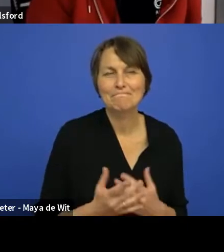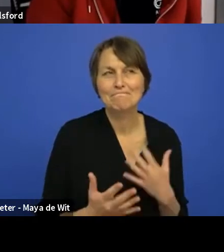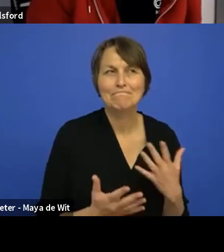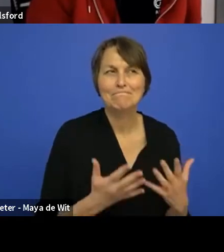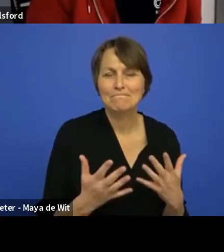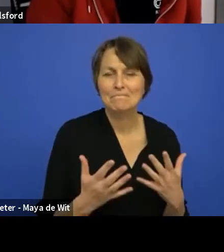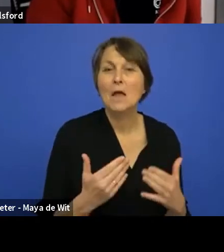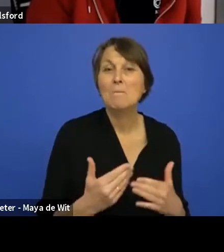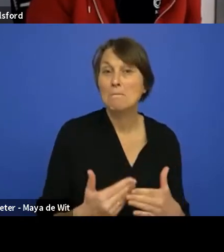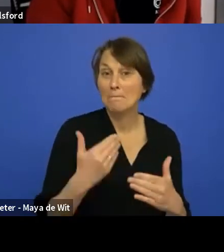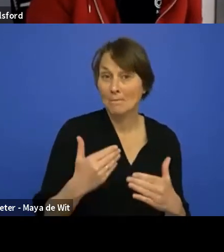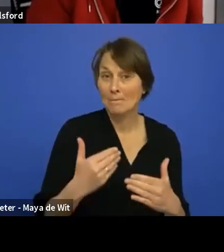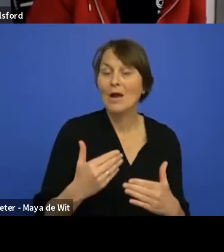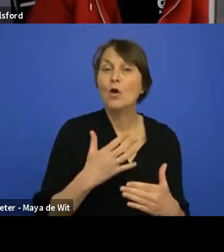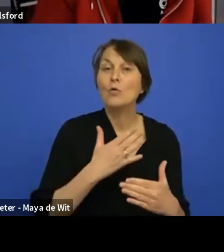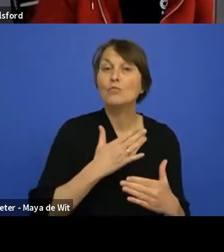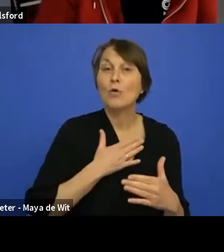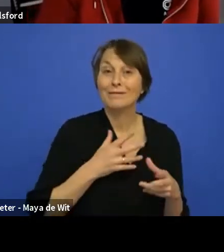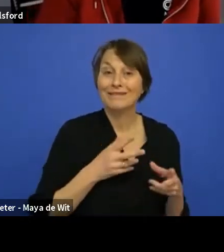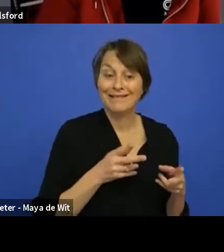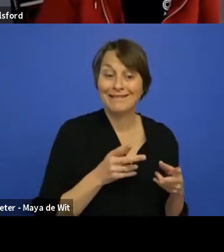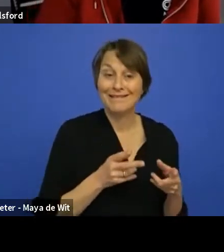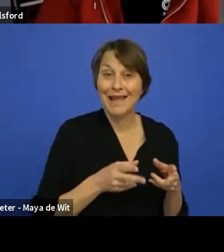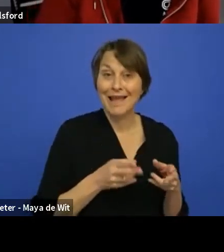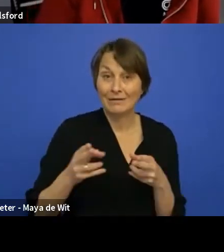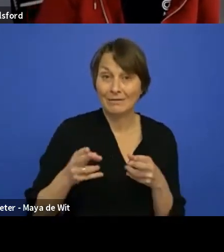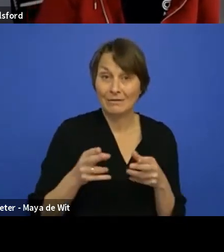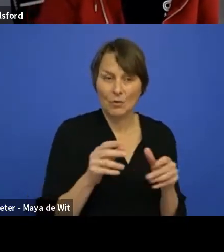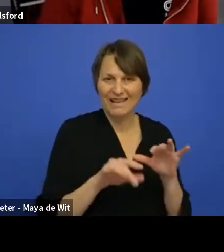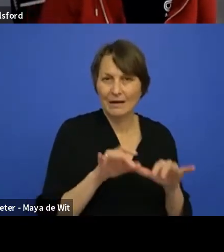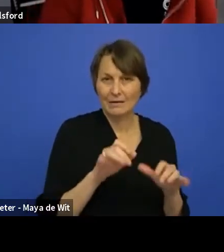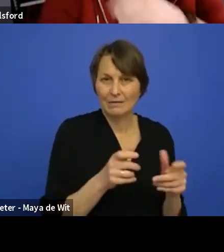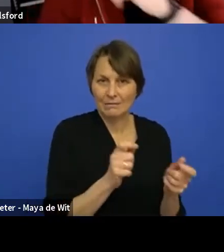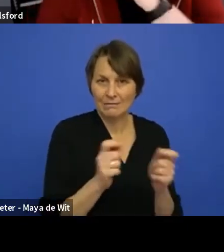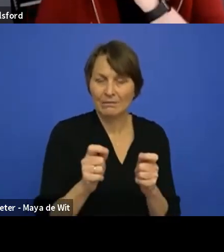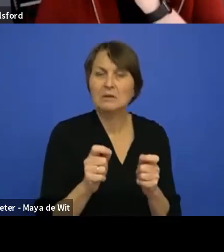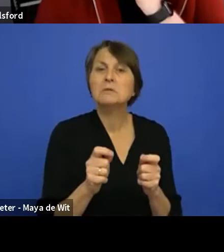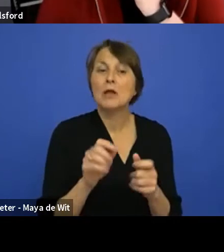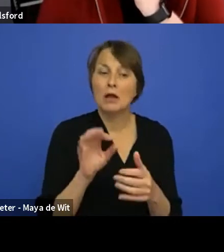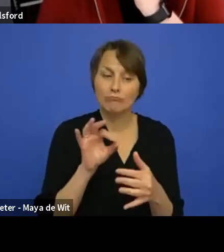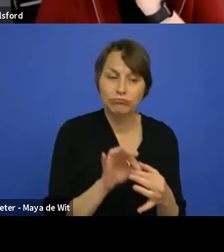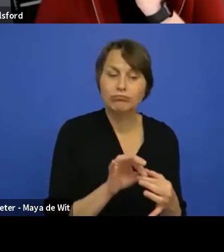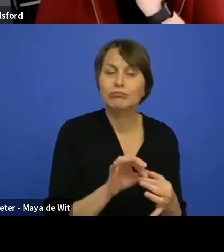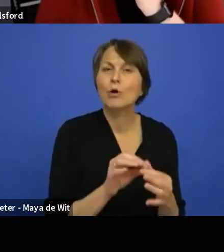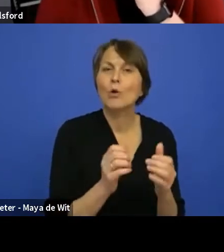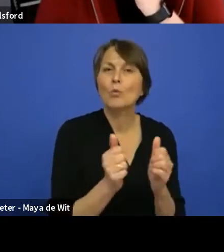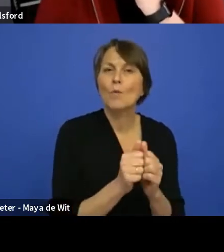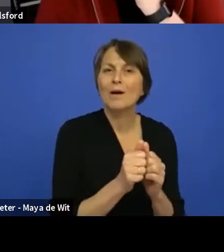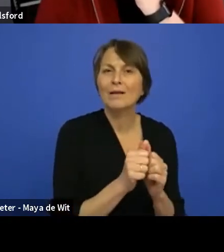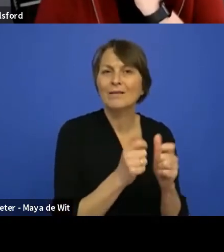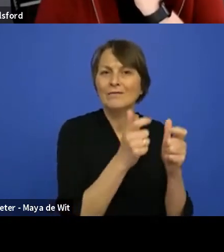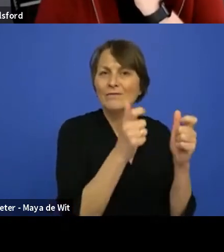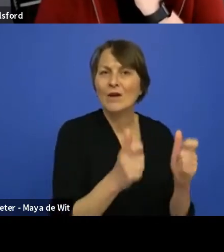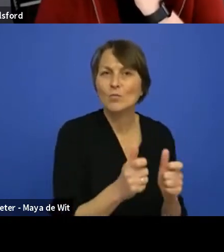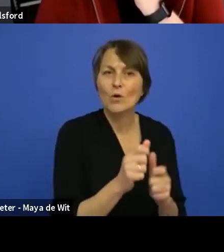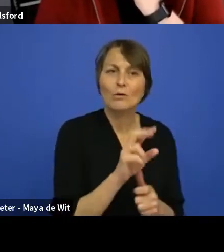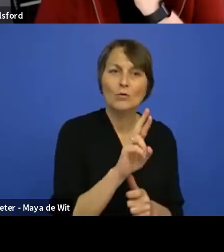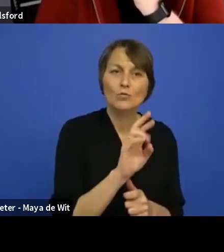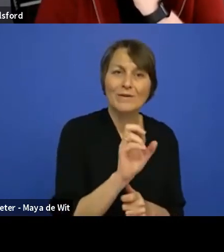property editor that's then, you know, made with react and works with whatever framework we, we use to, to, to do the prototype.